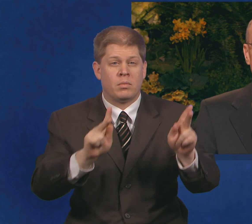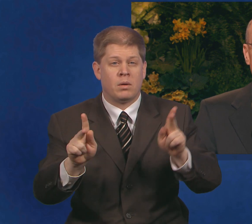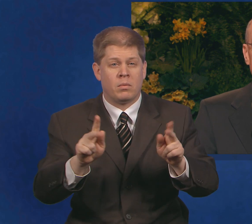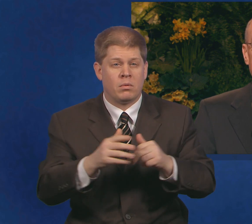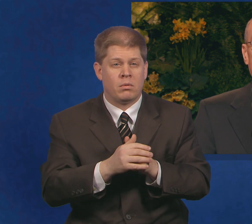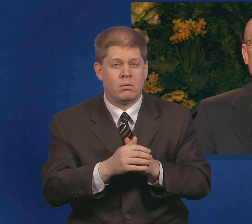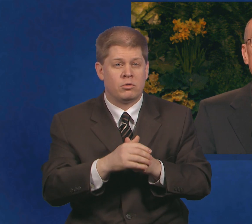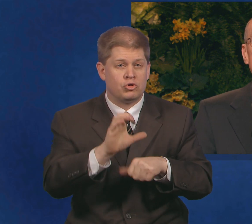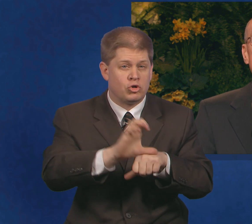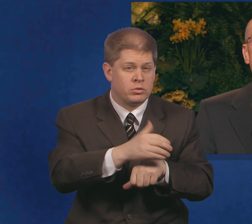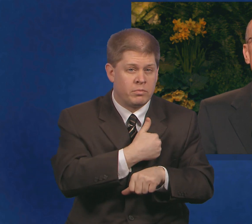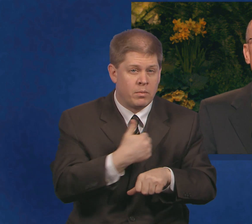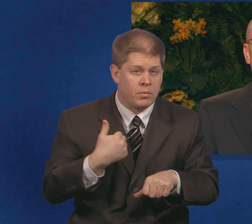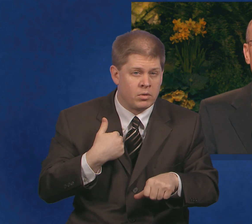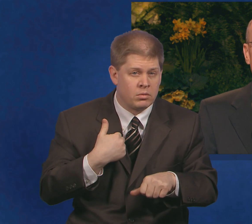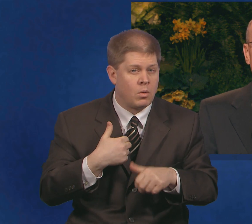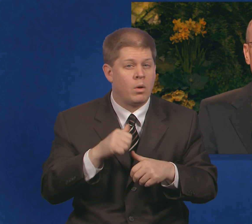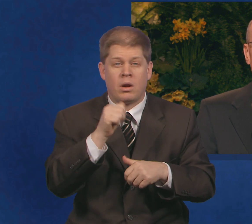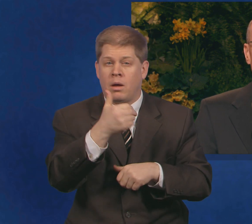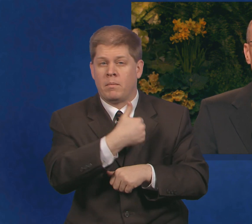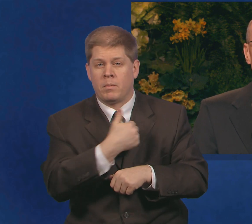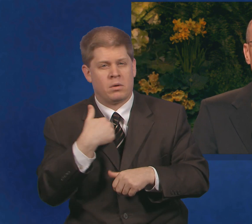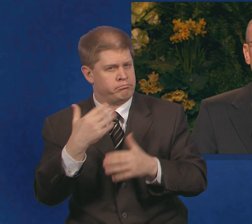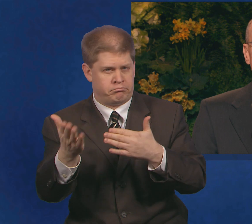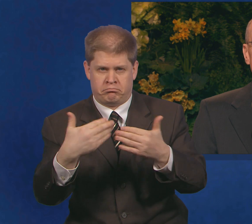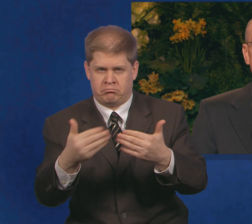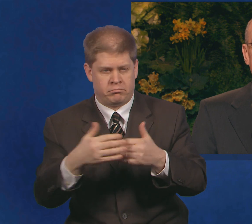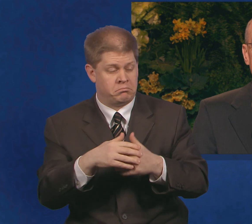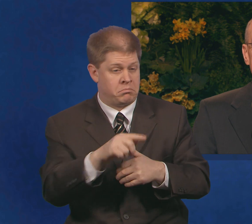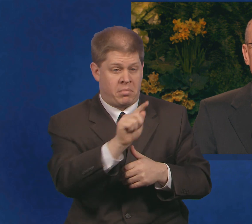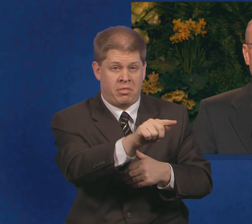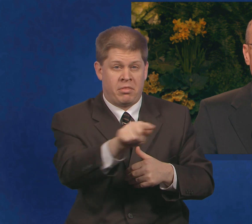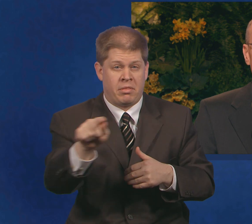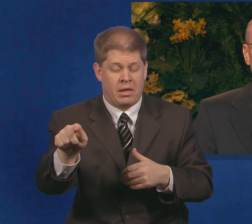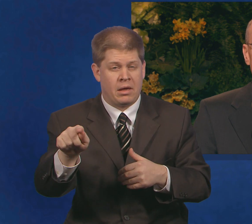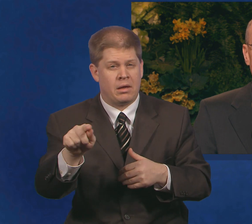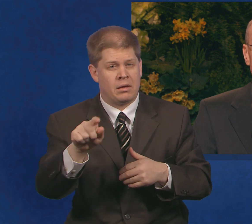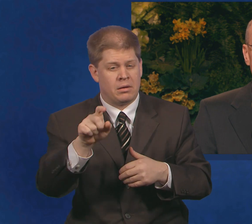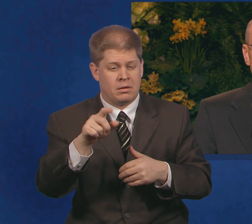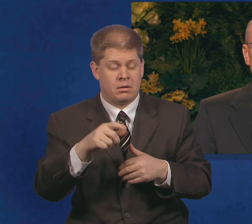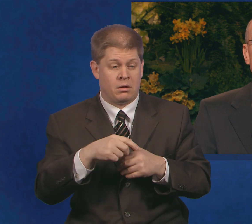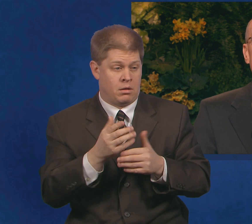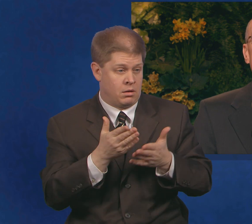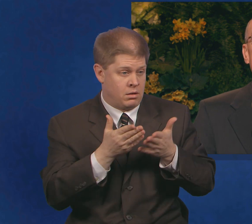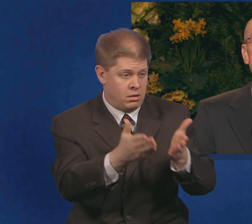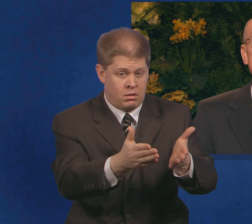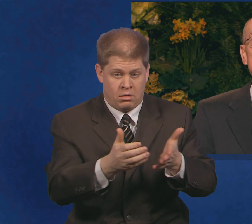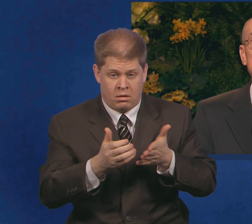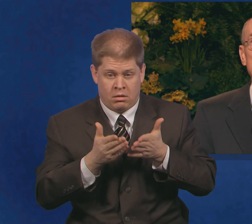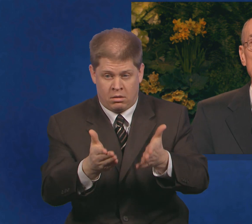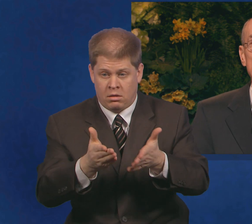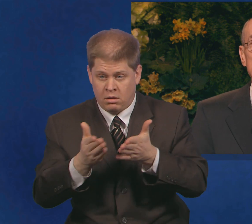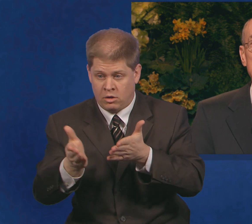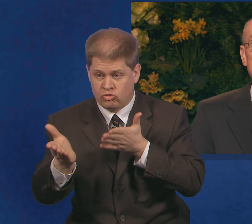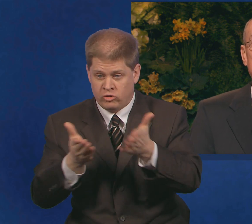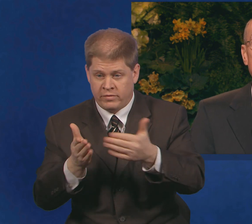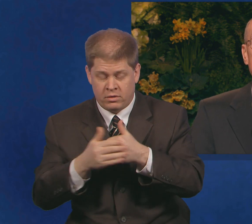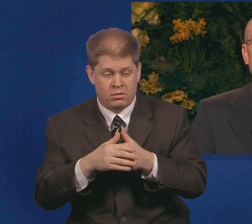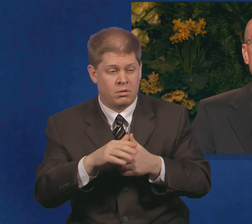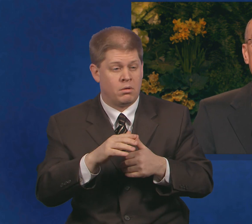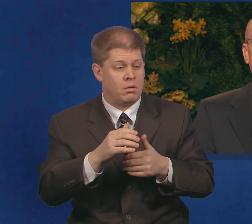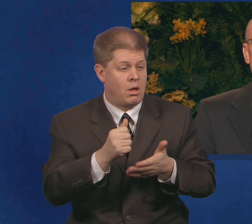kingdom or in the community whose needs will touch the hearts of those who will give the service.